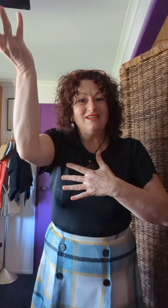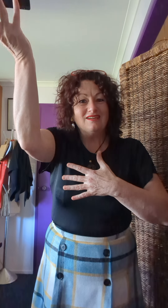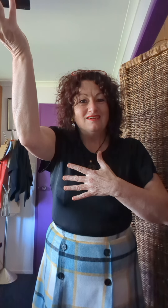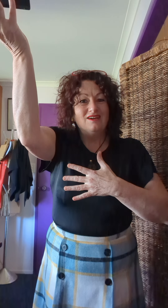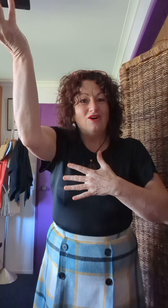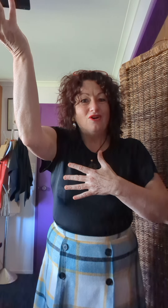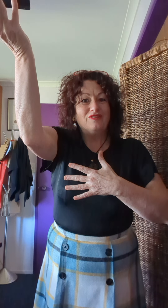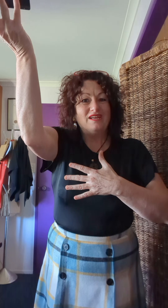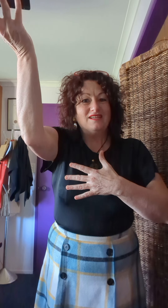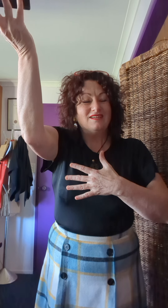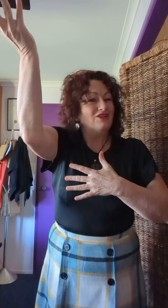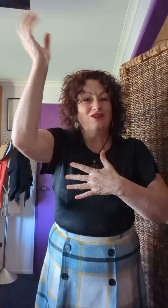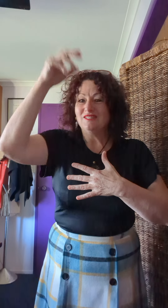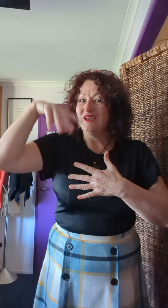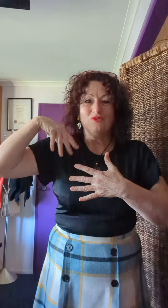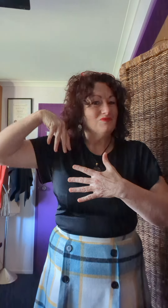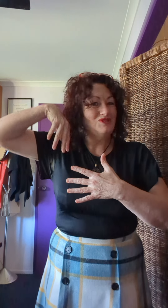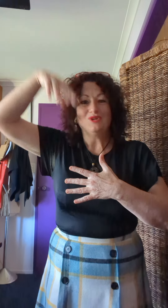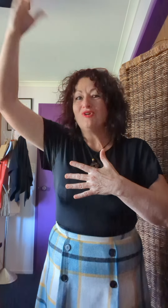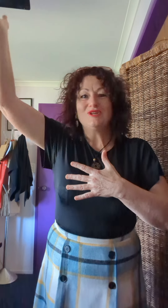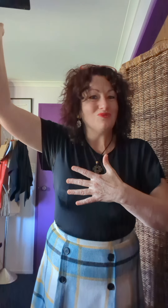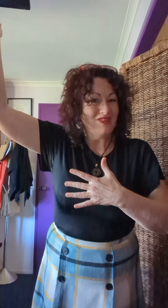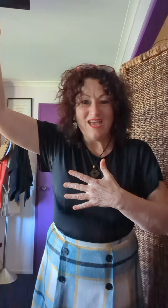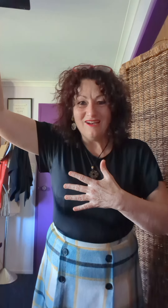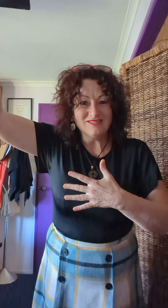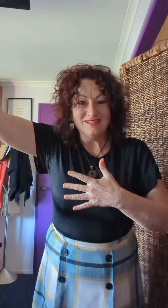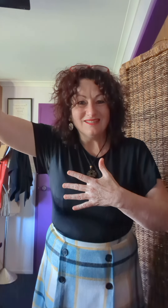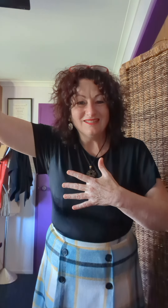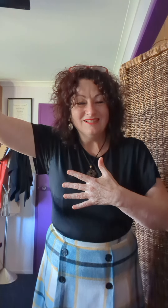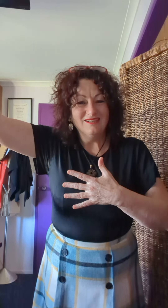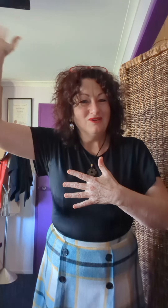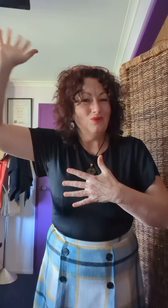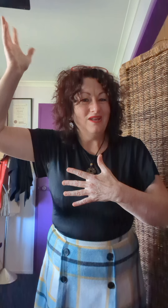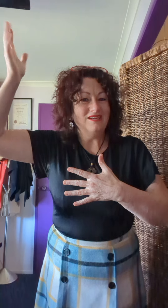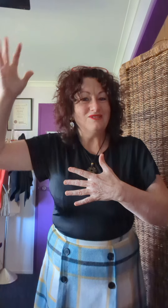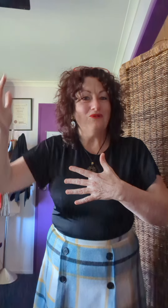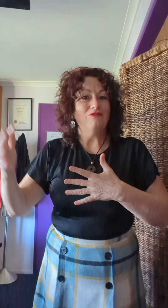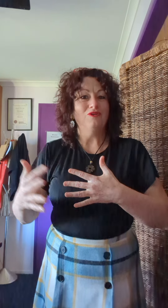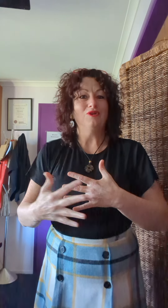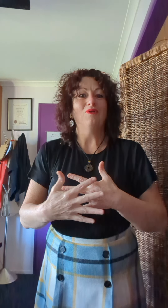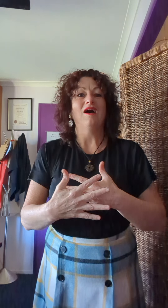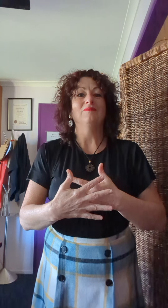on that, you know, say zero to a thousand? Where do you sort of feel you're at?